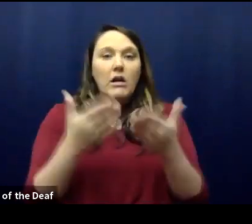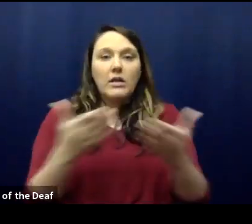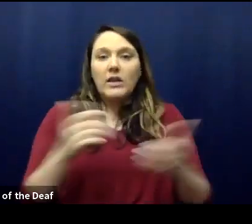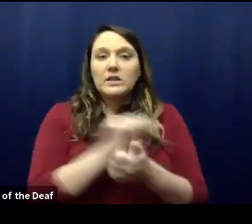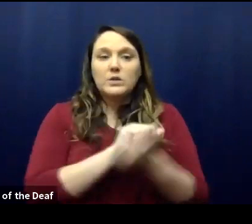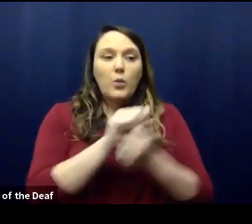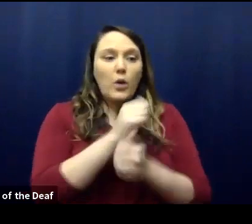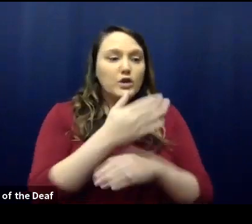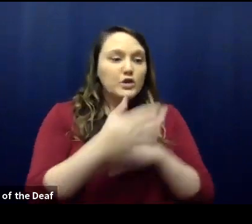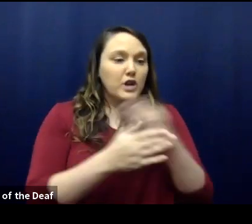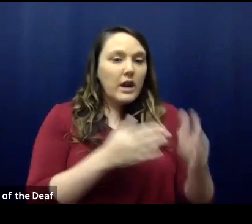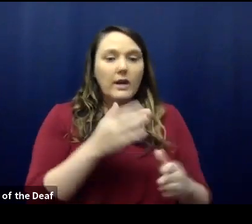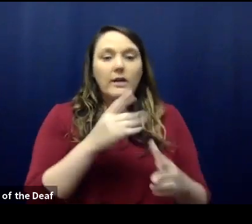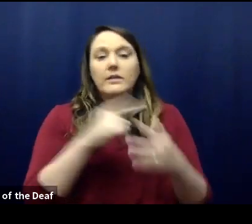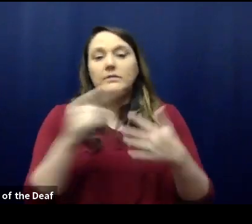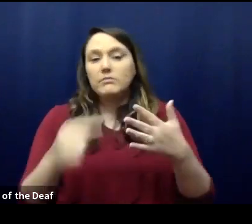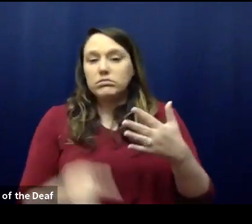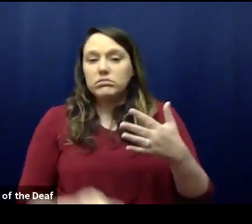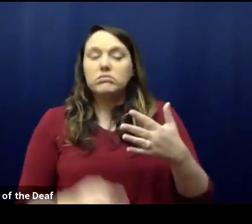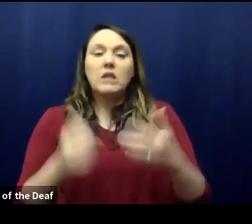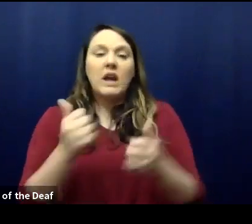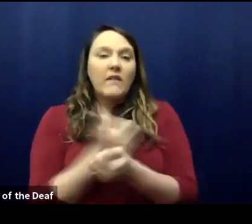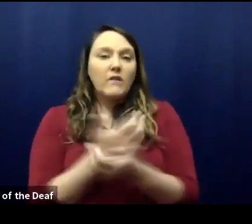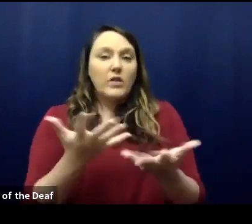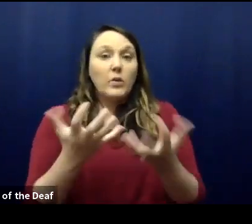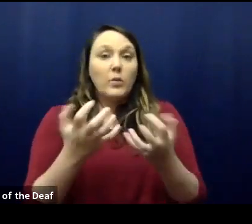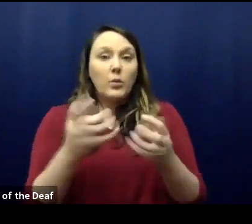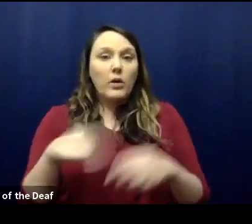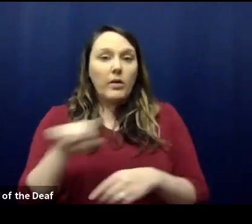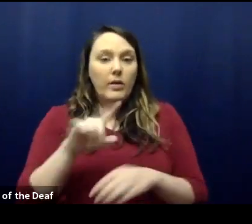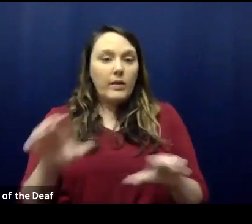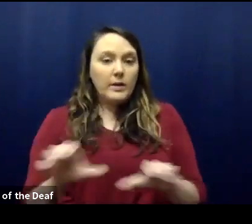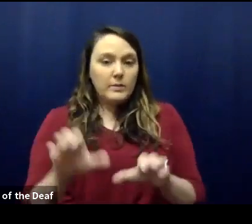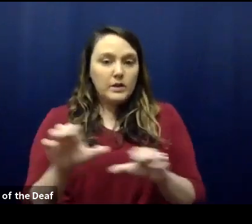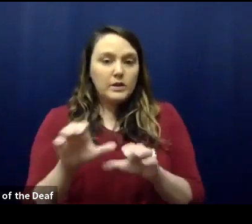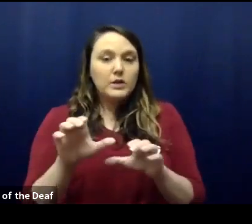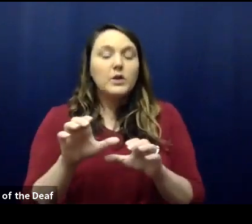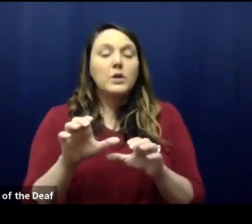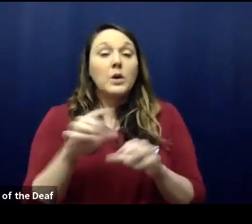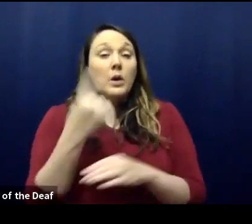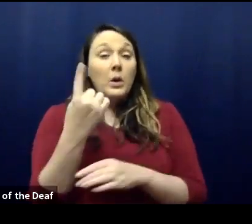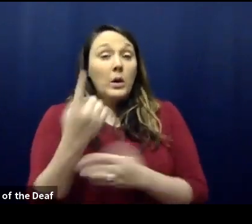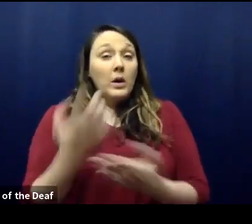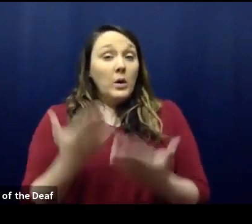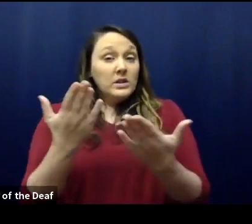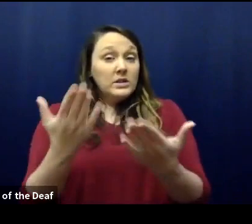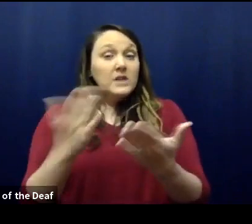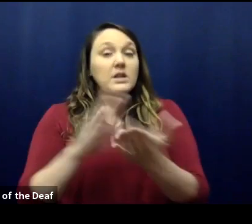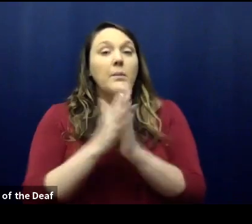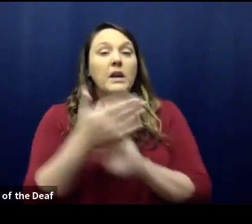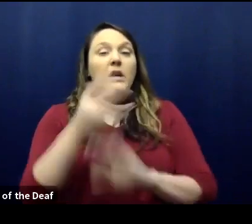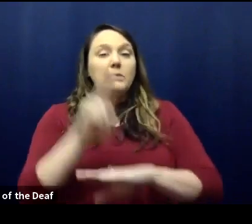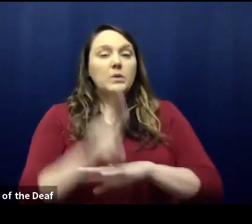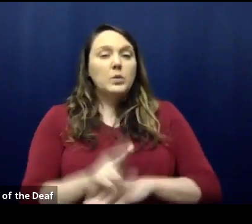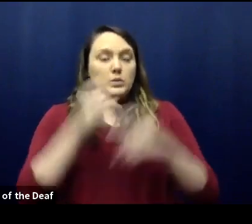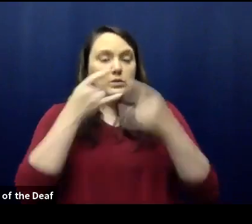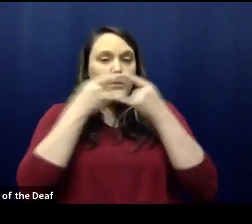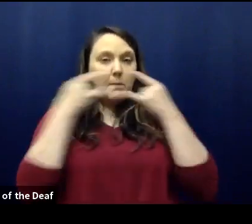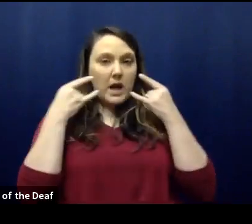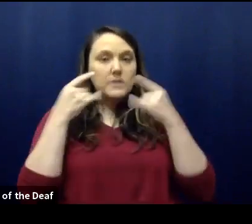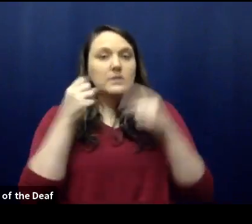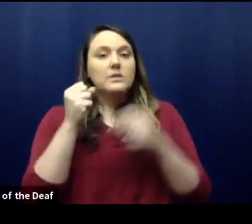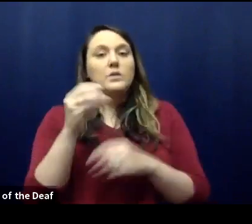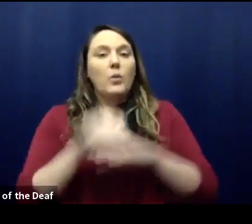hands and all those different things that we want them to do. One suggestion is get them used to wearing a mask so they are